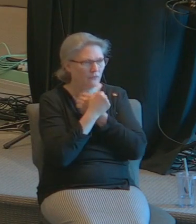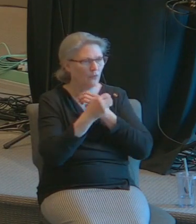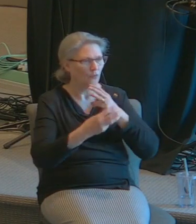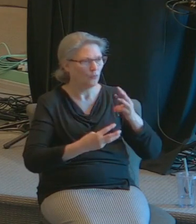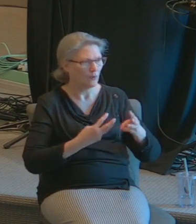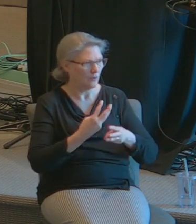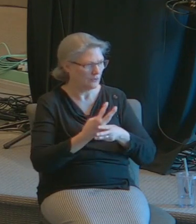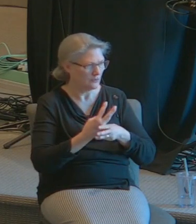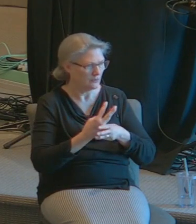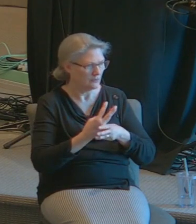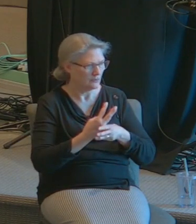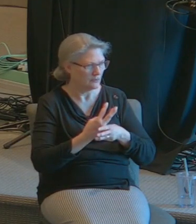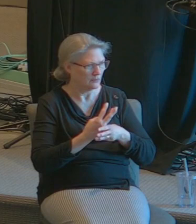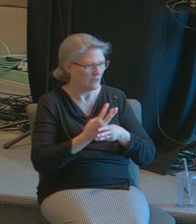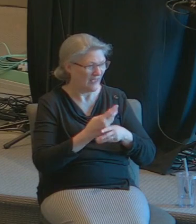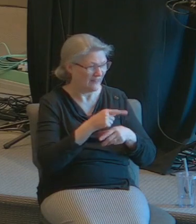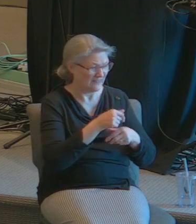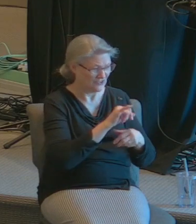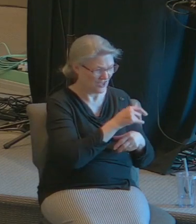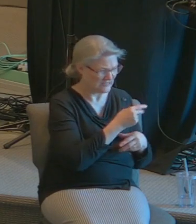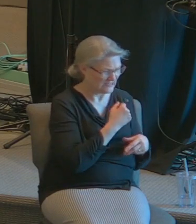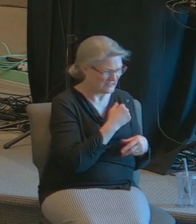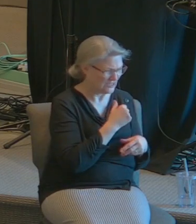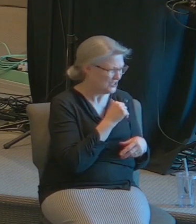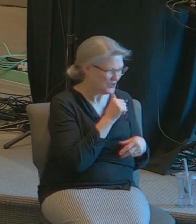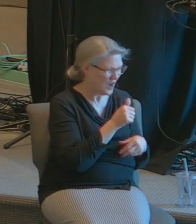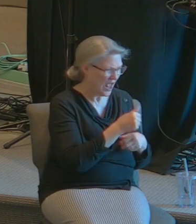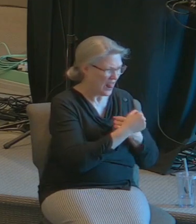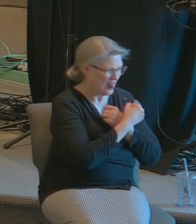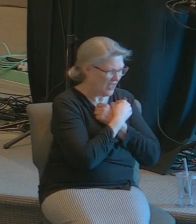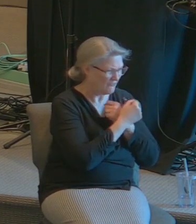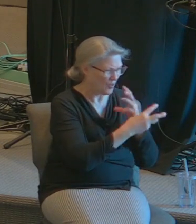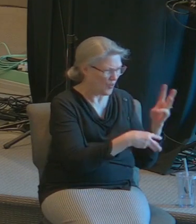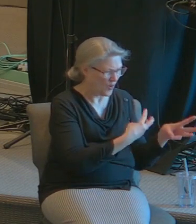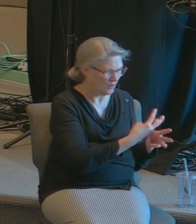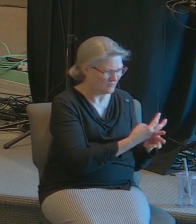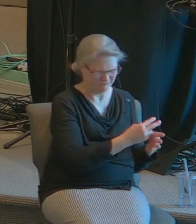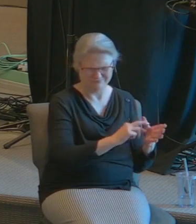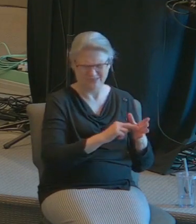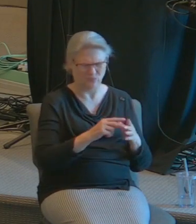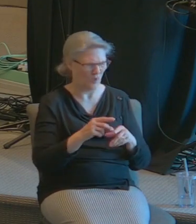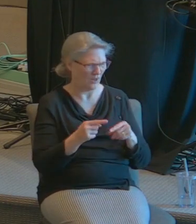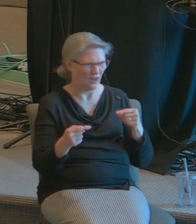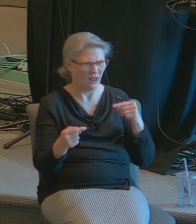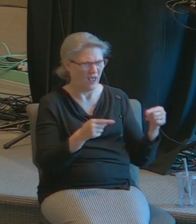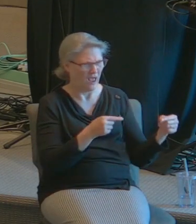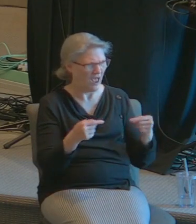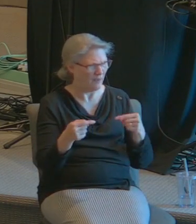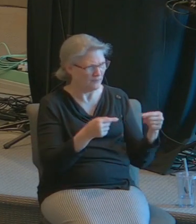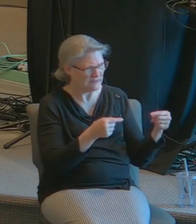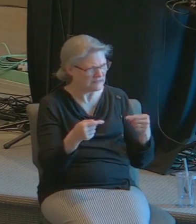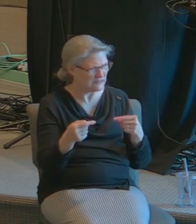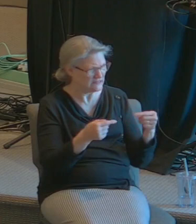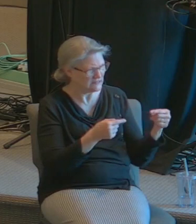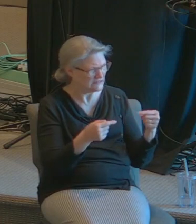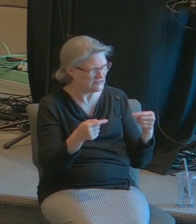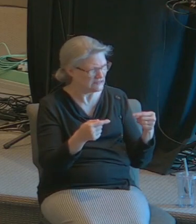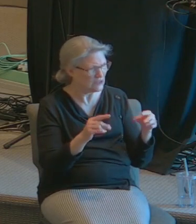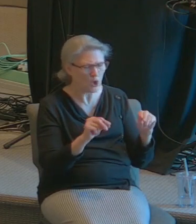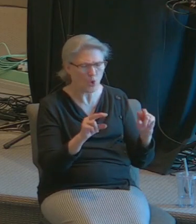speaking and said love not the world God in those two scriptures are